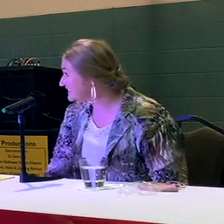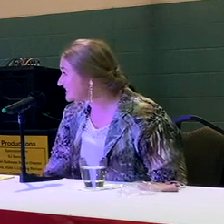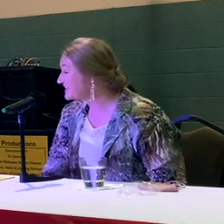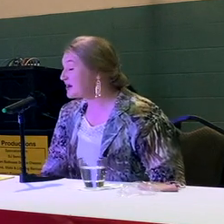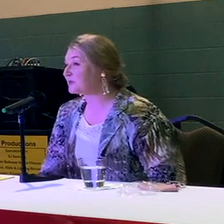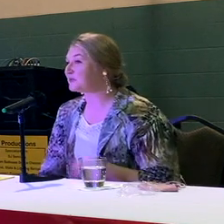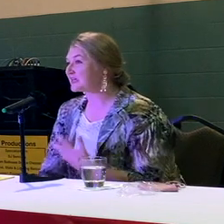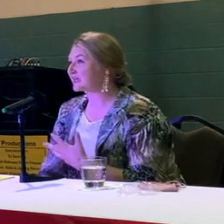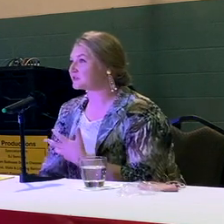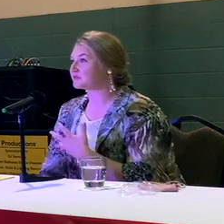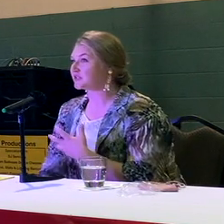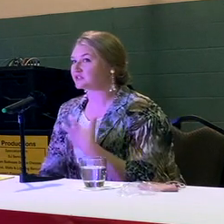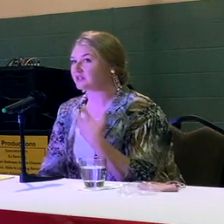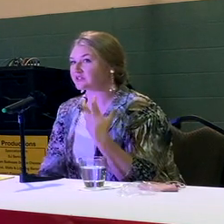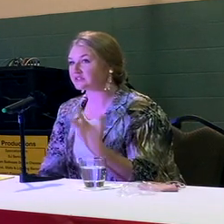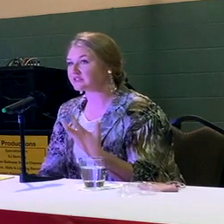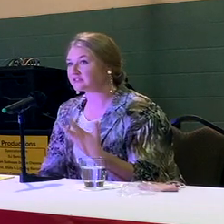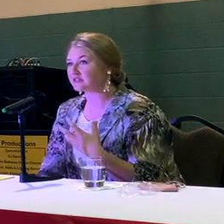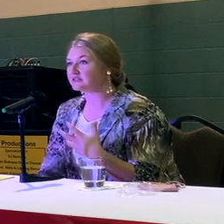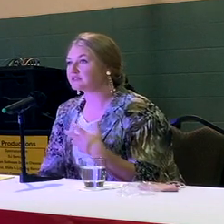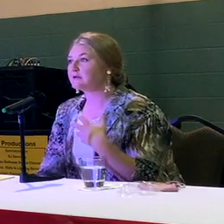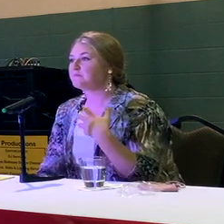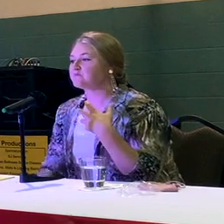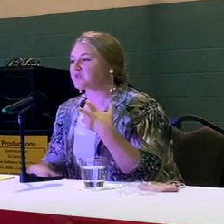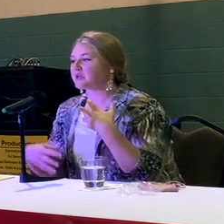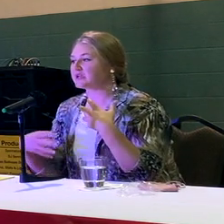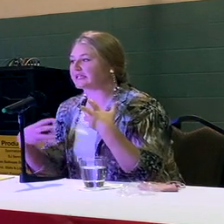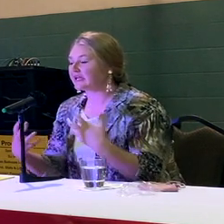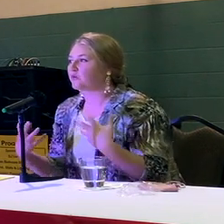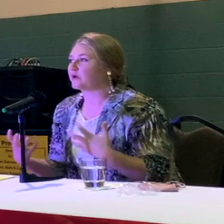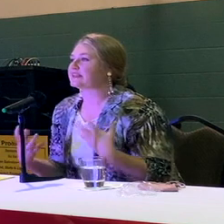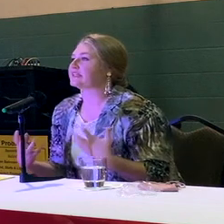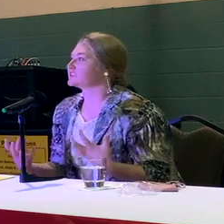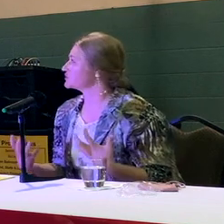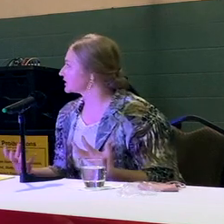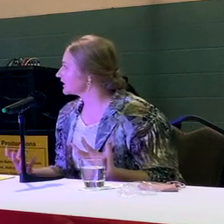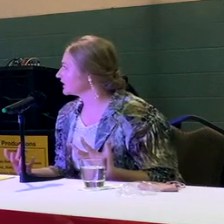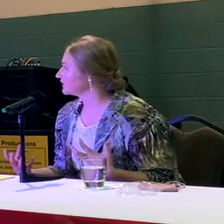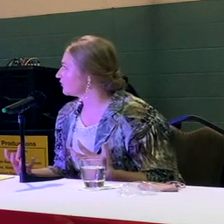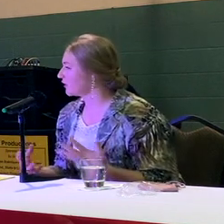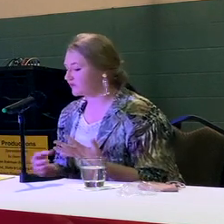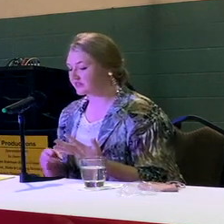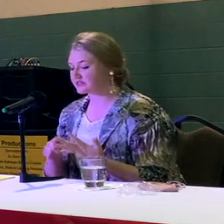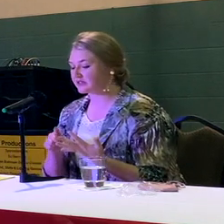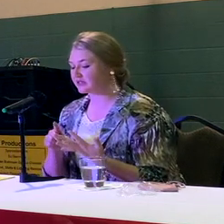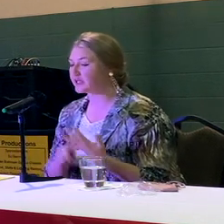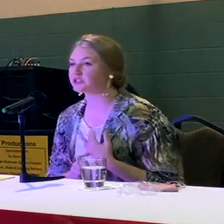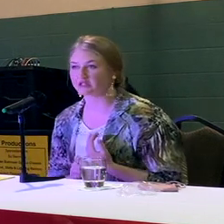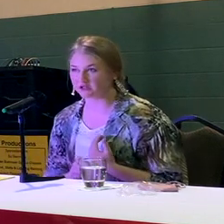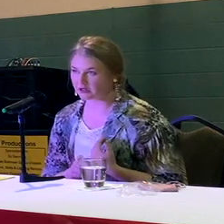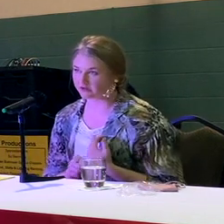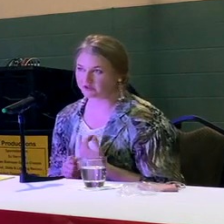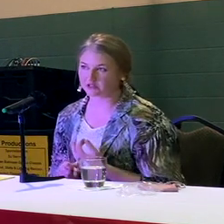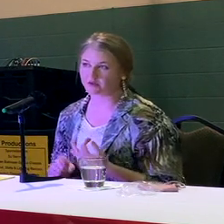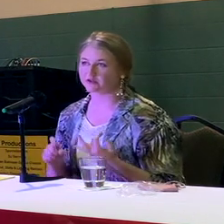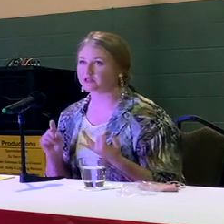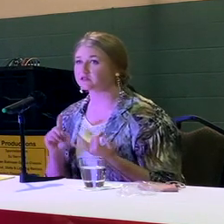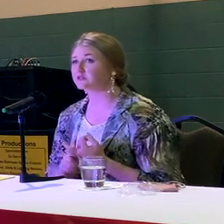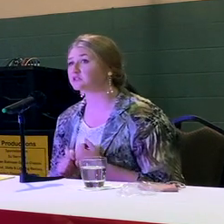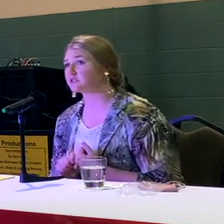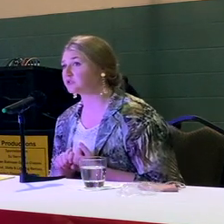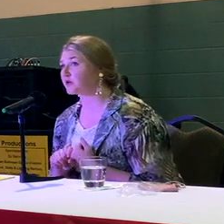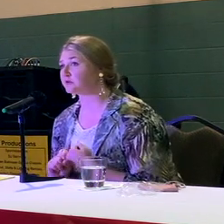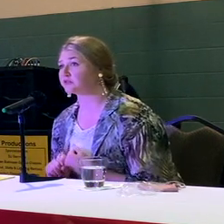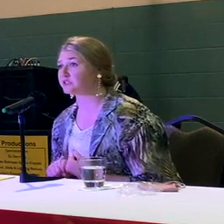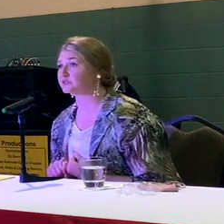compressed. But being able to make sure that our citizens get what they deserve, whether that's engaging in grant funding, whether